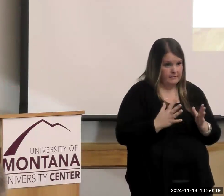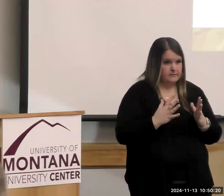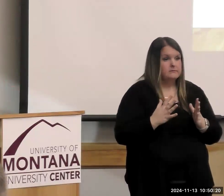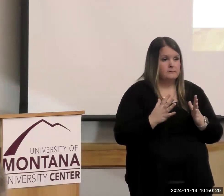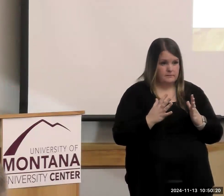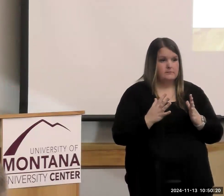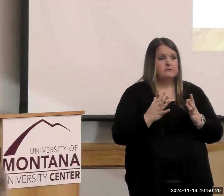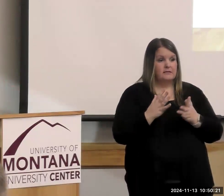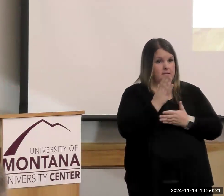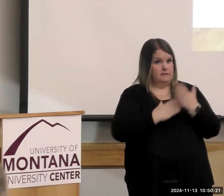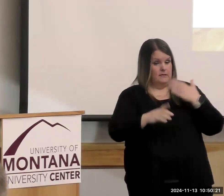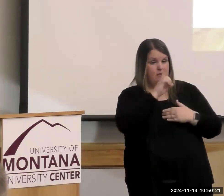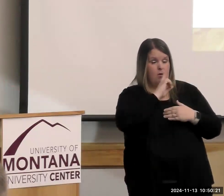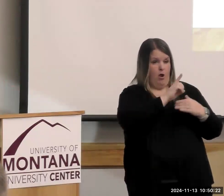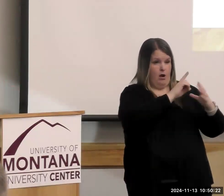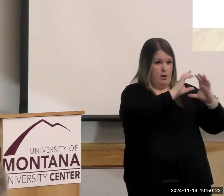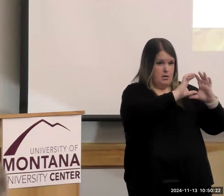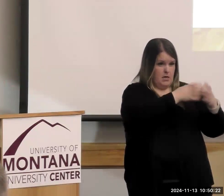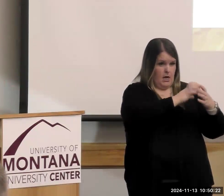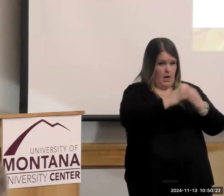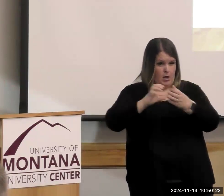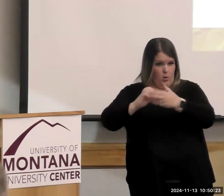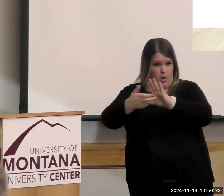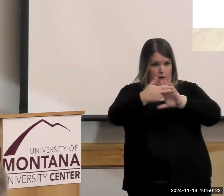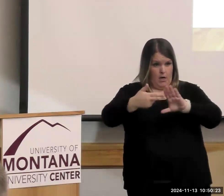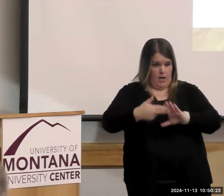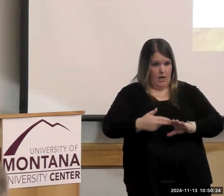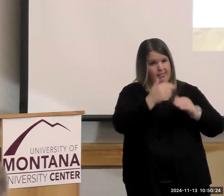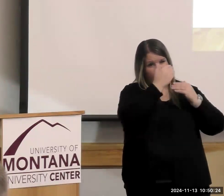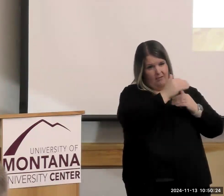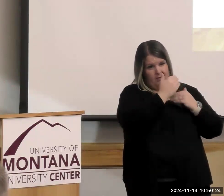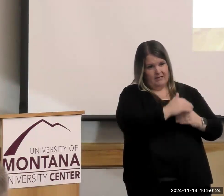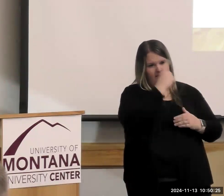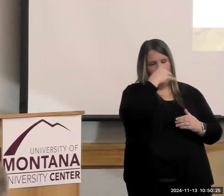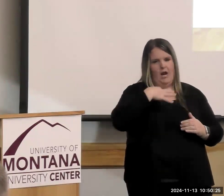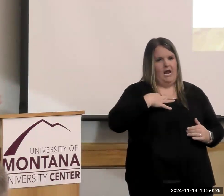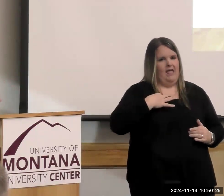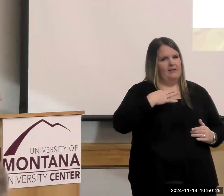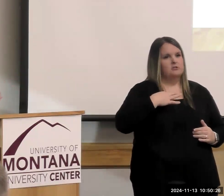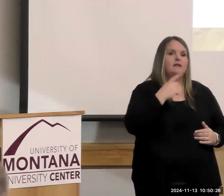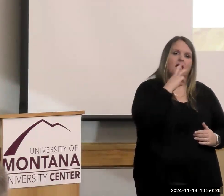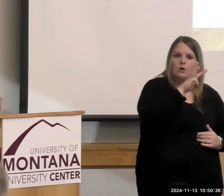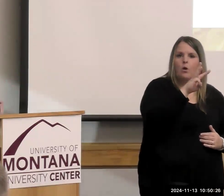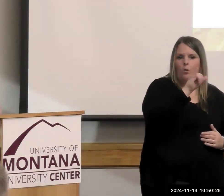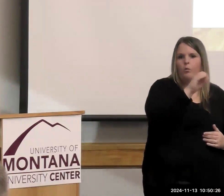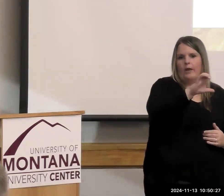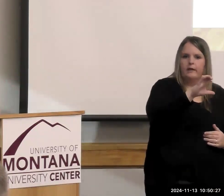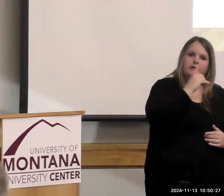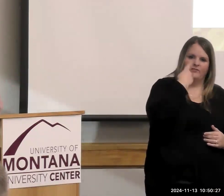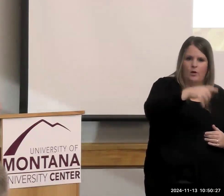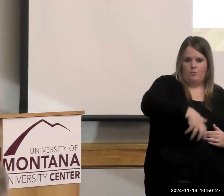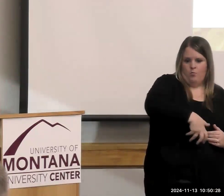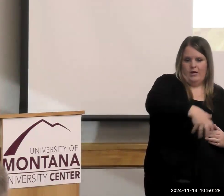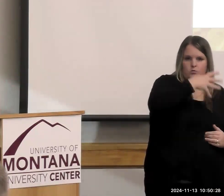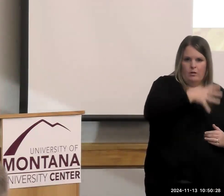some are categorically limited for eligibility, like the WIC program, pregnant women or